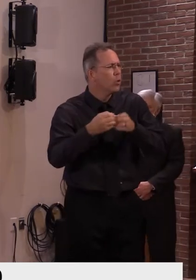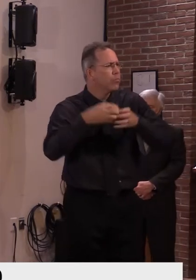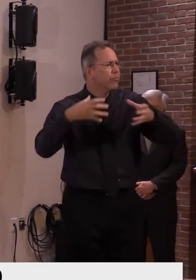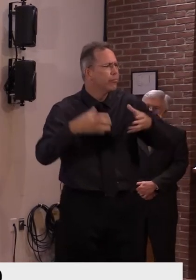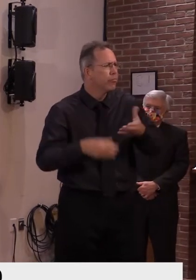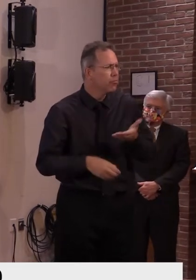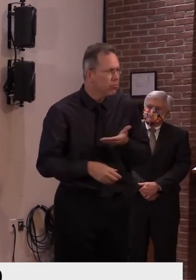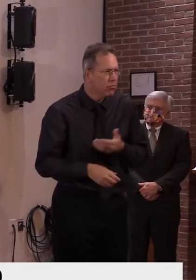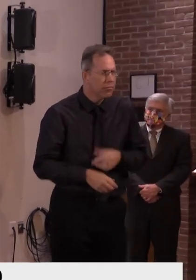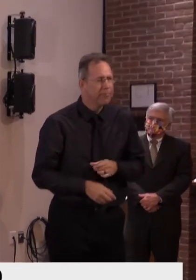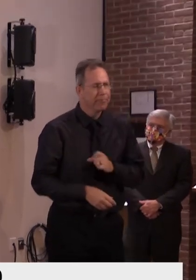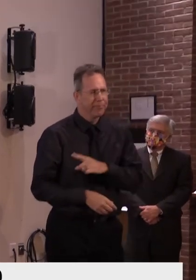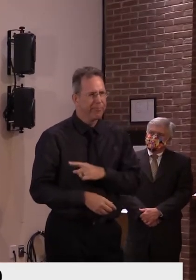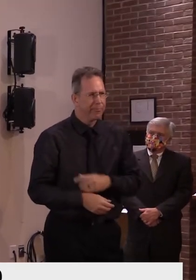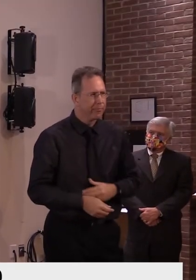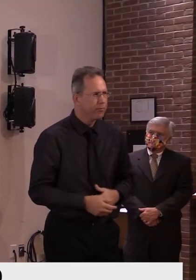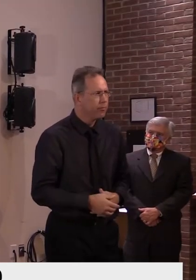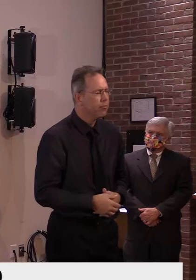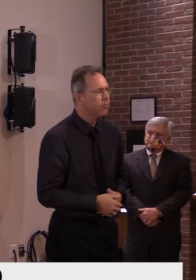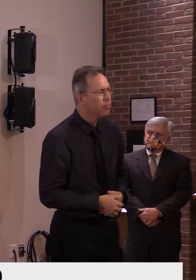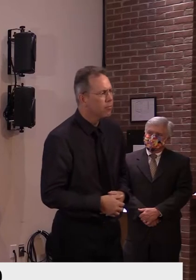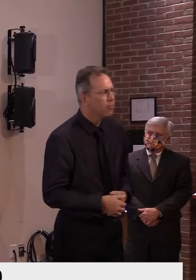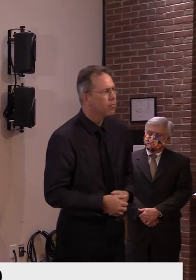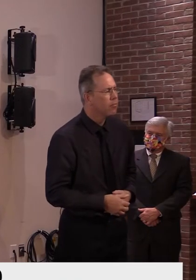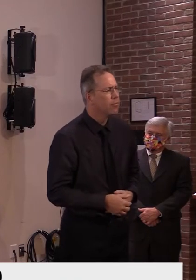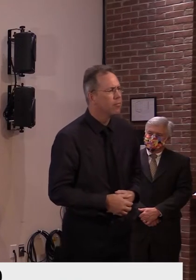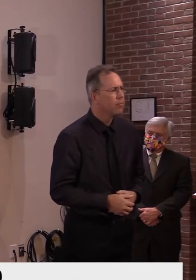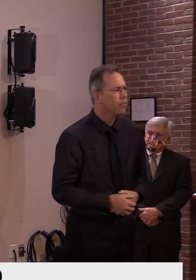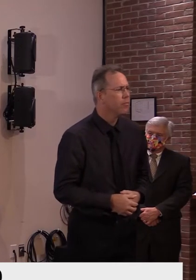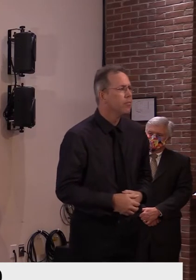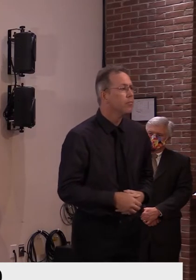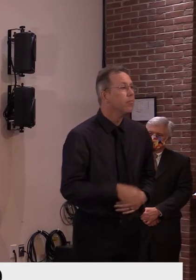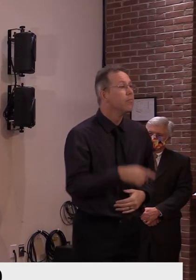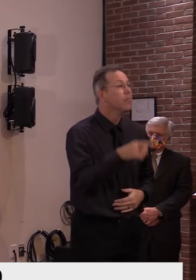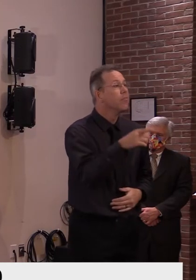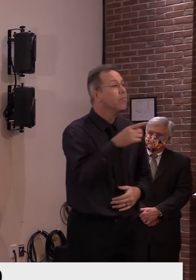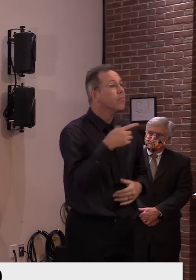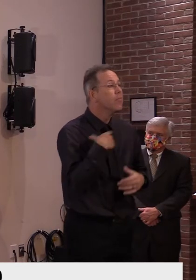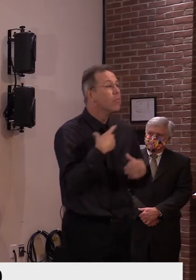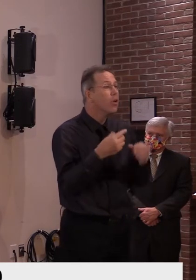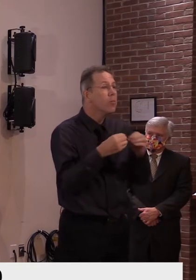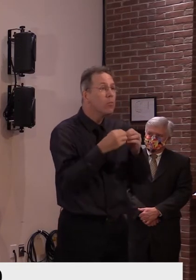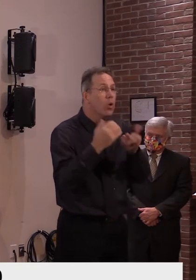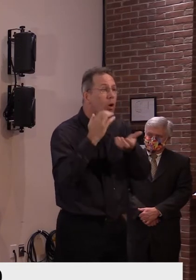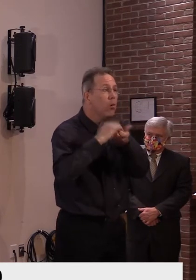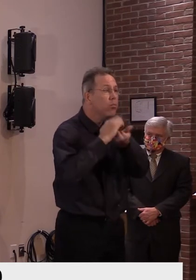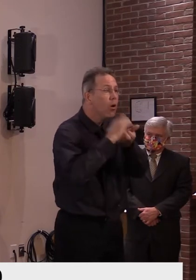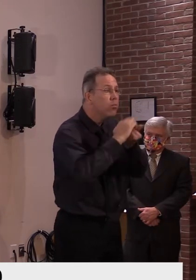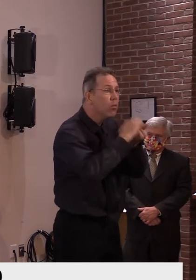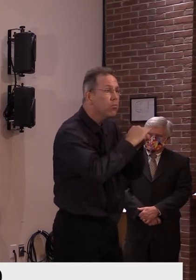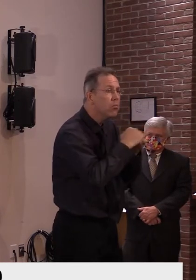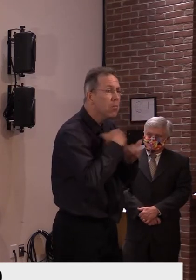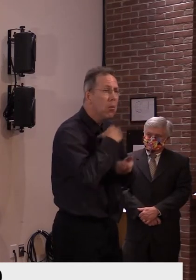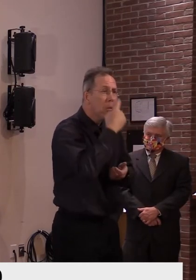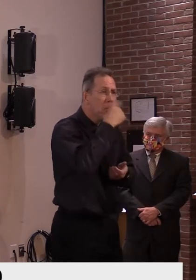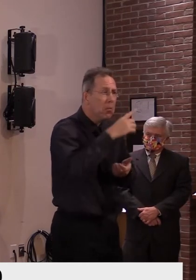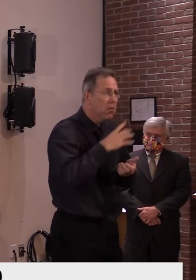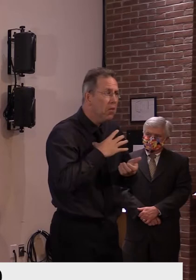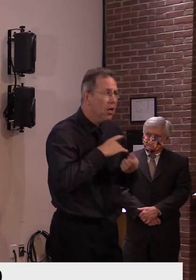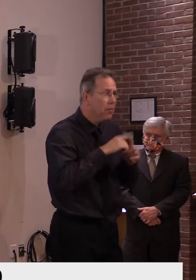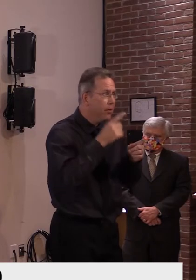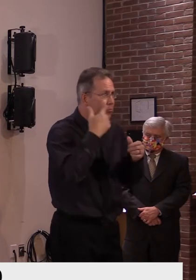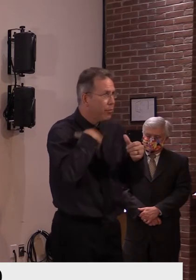Yeah, thanks for that. There are no, uh, new partnerships in the works, although we have a pretty abundant network currently.